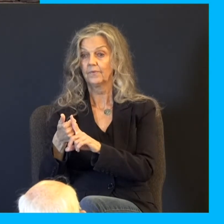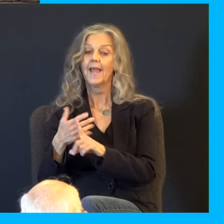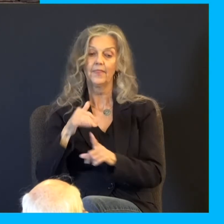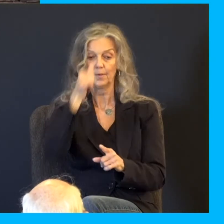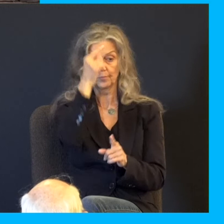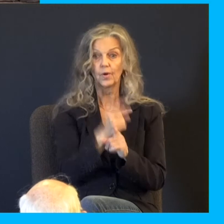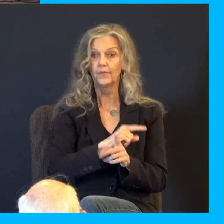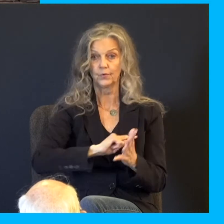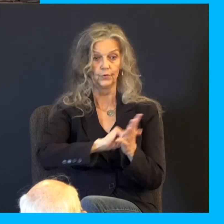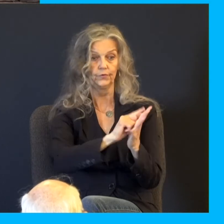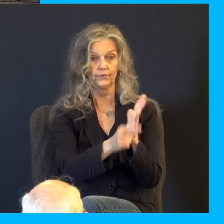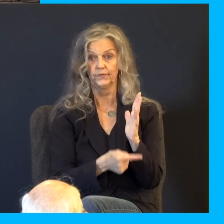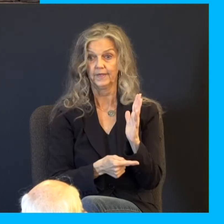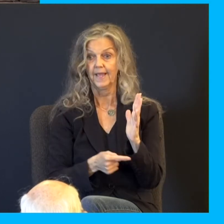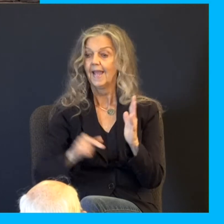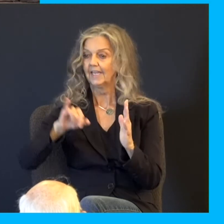out like, now what? Is he gonna go postal? What, what, uh?